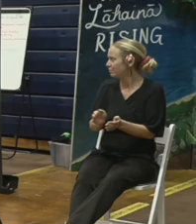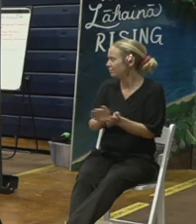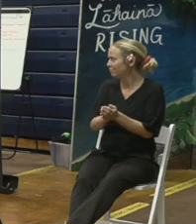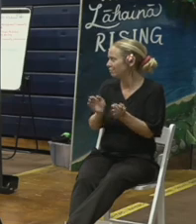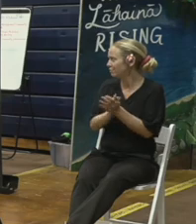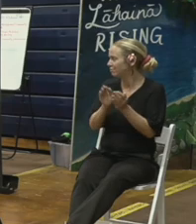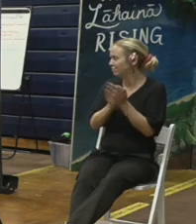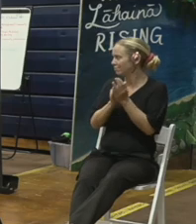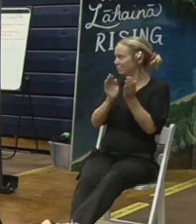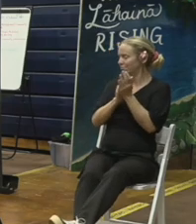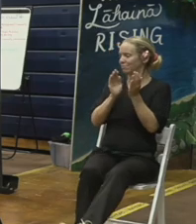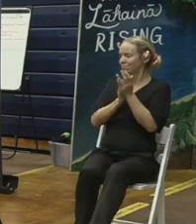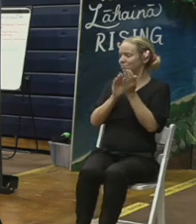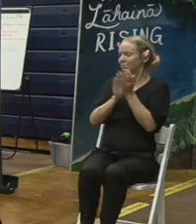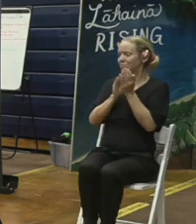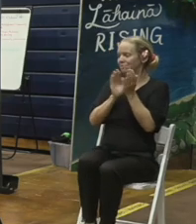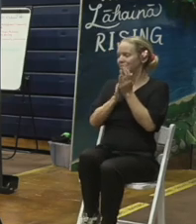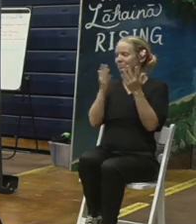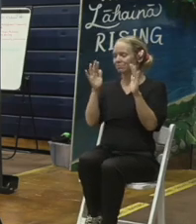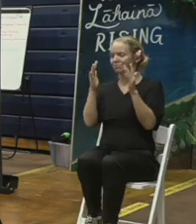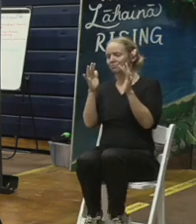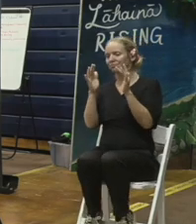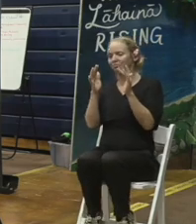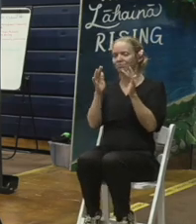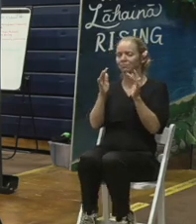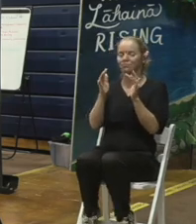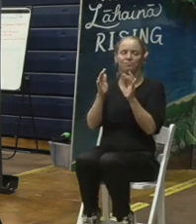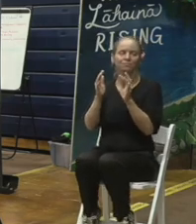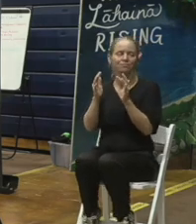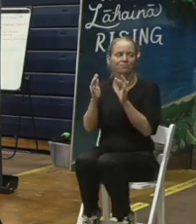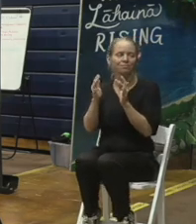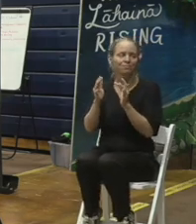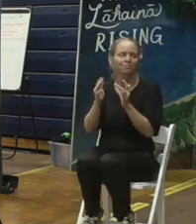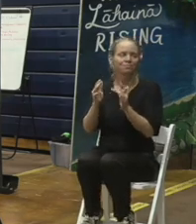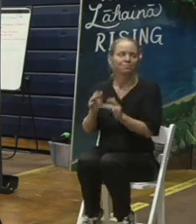sorry excuse me it's up to you guys to put it forward